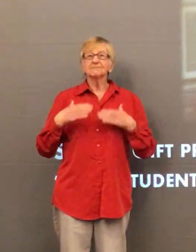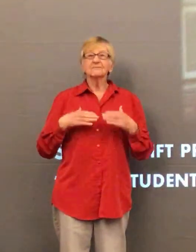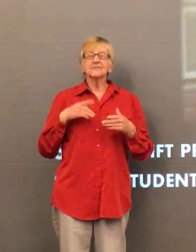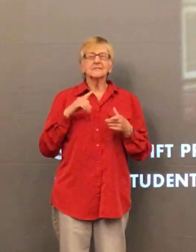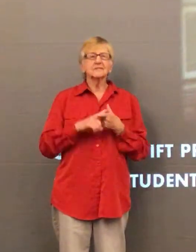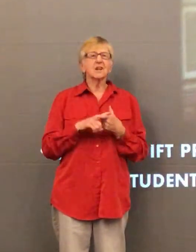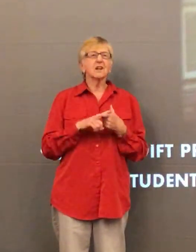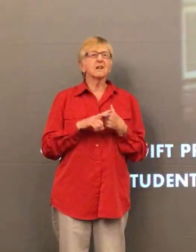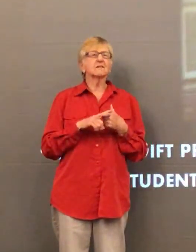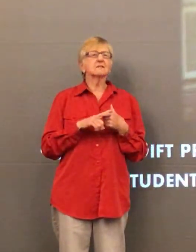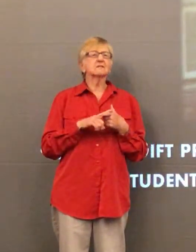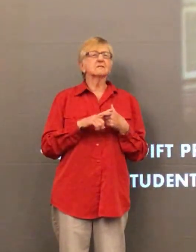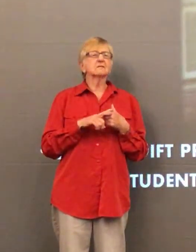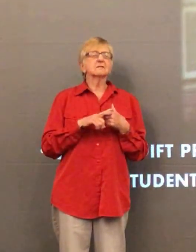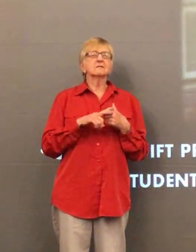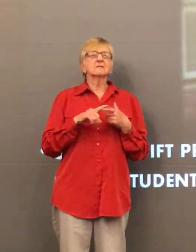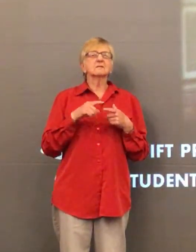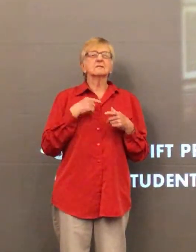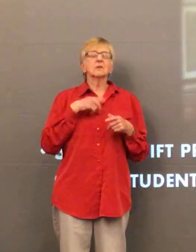as the years went on